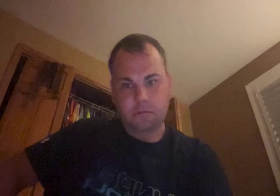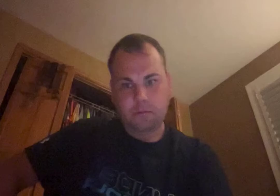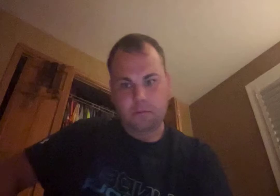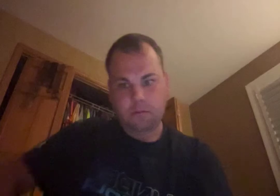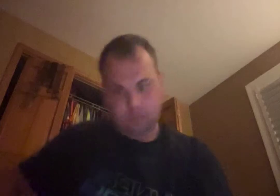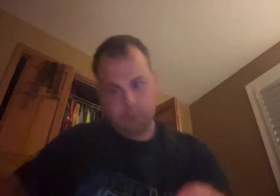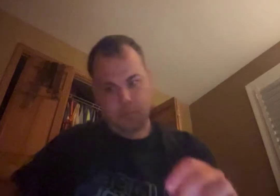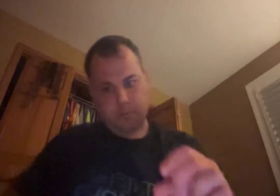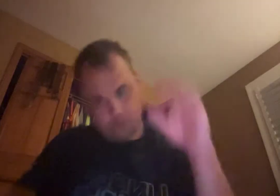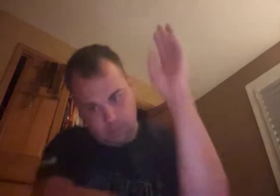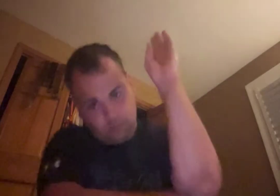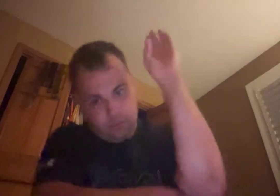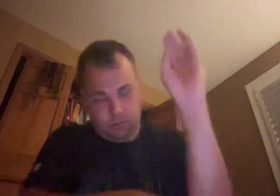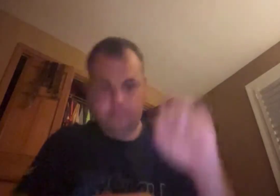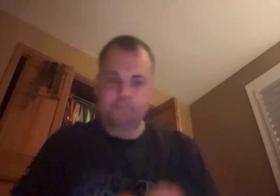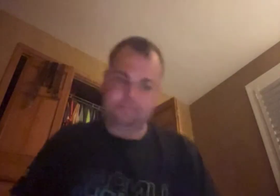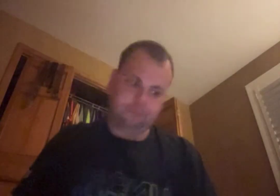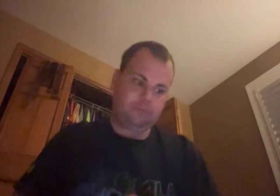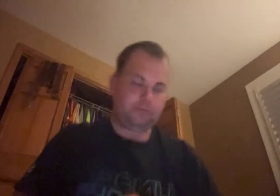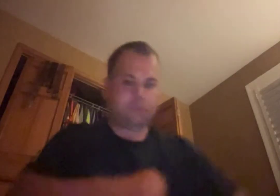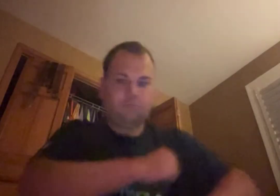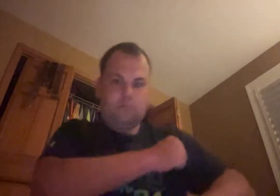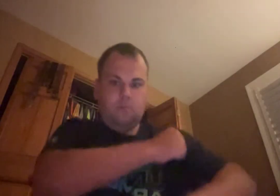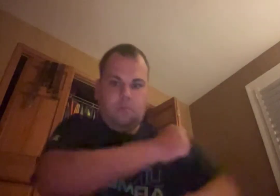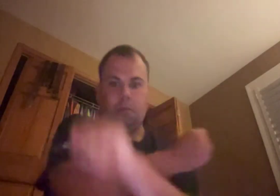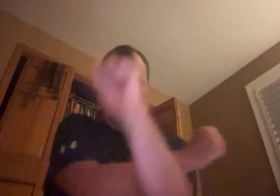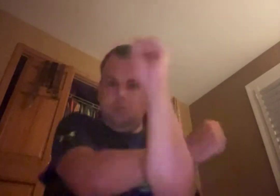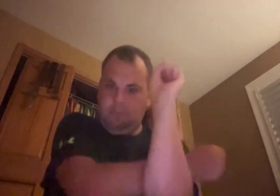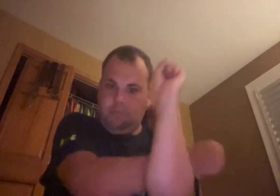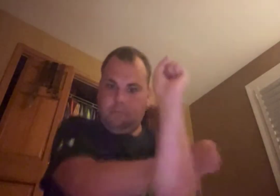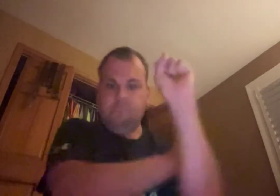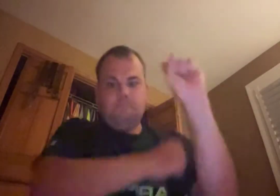The chickadees? The little chickadees? Sure! Remember the story?